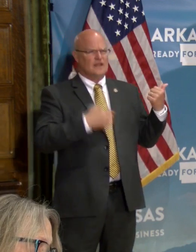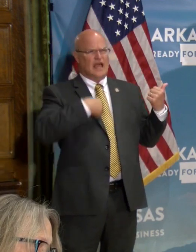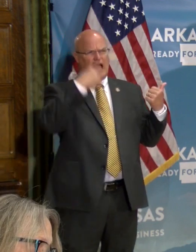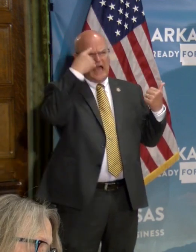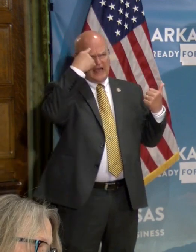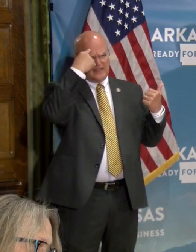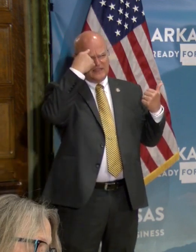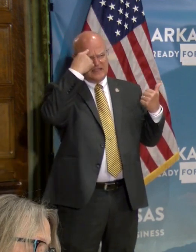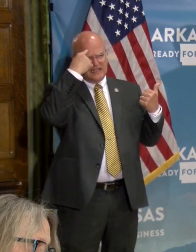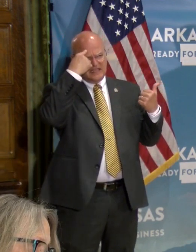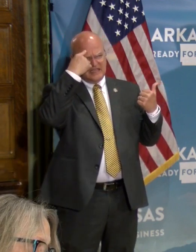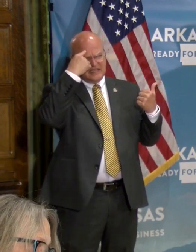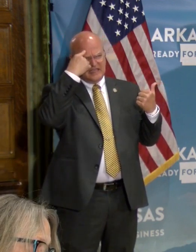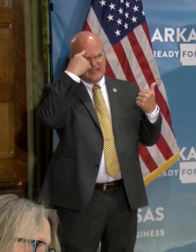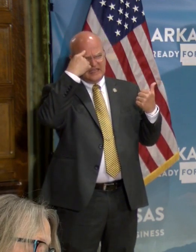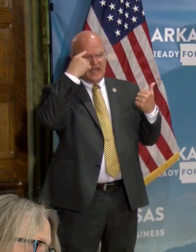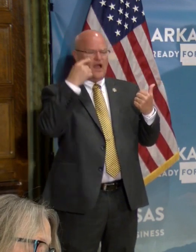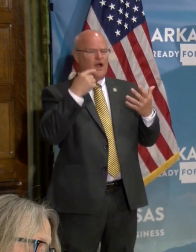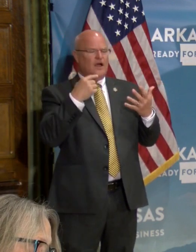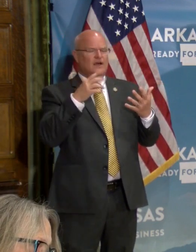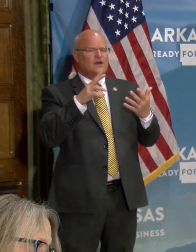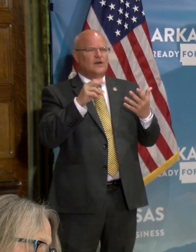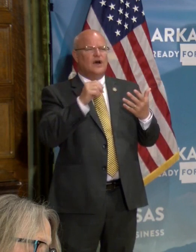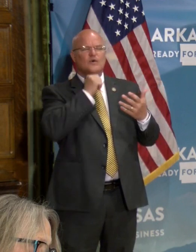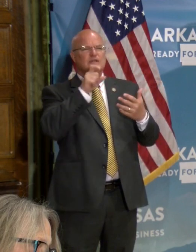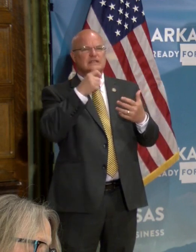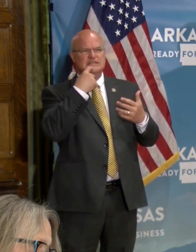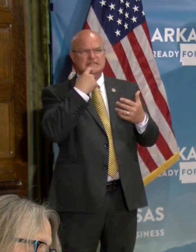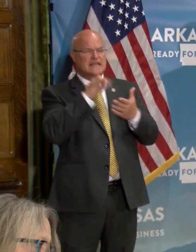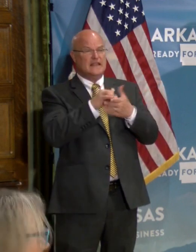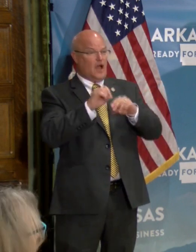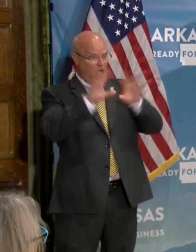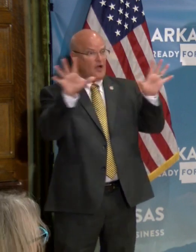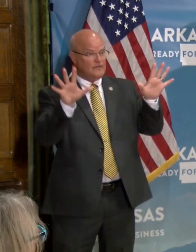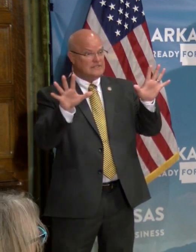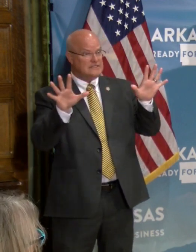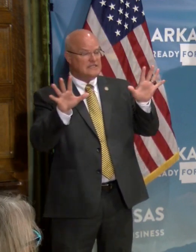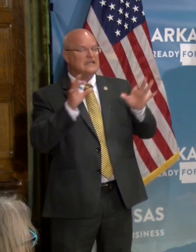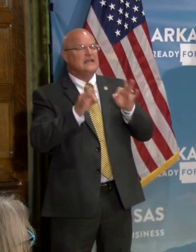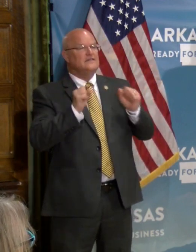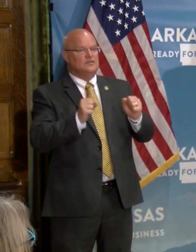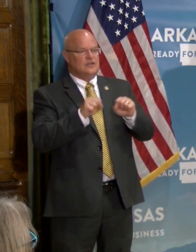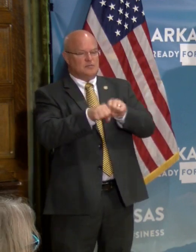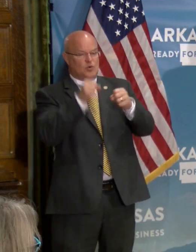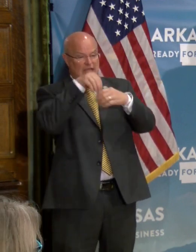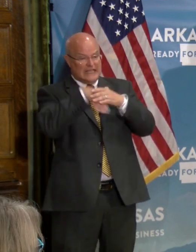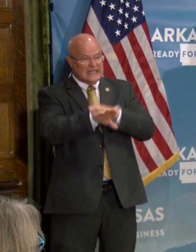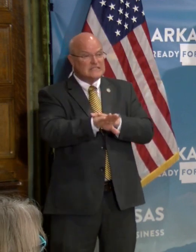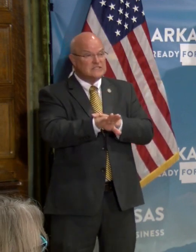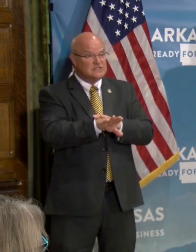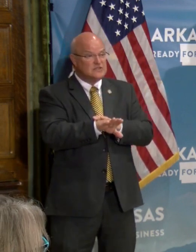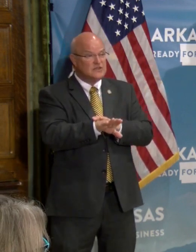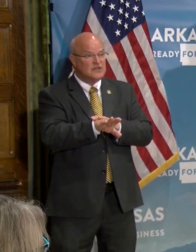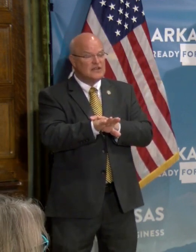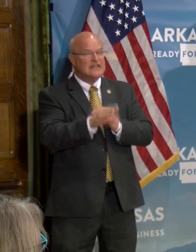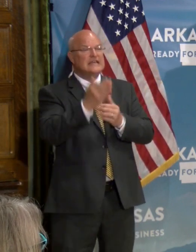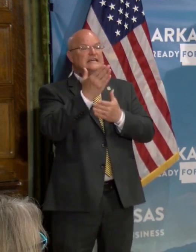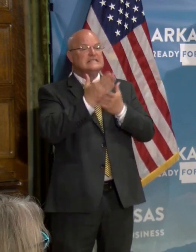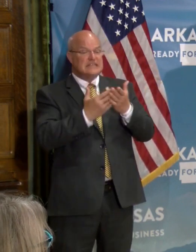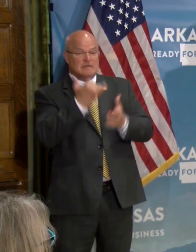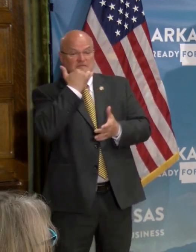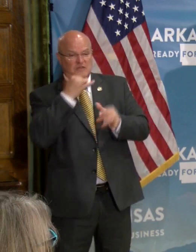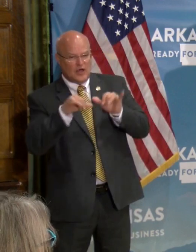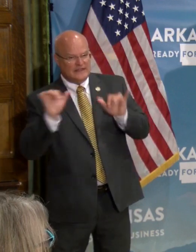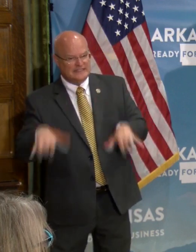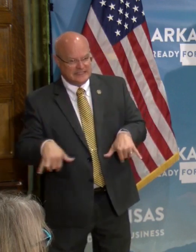I think those can be, uh, no, I wouldn't, uh, I wouldn't necessarily say that. Obviously, if you can break into it, uh, there's some flaw